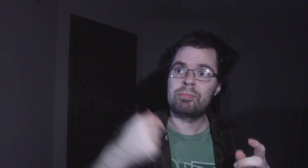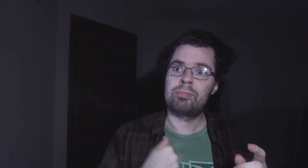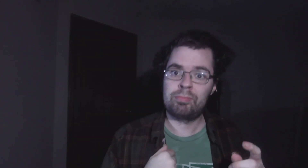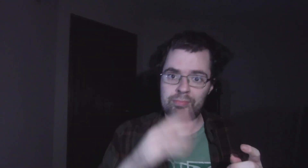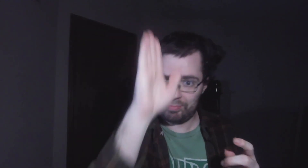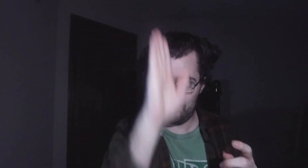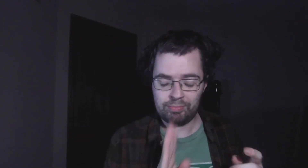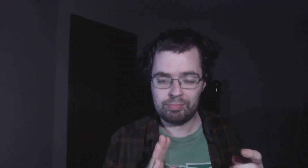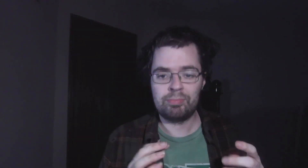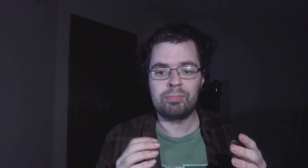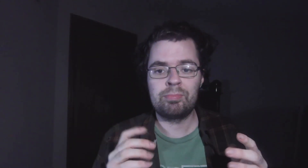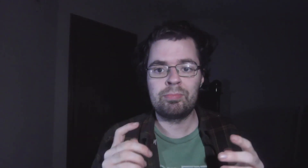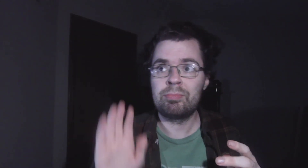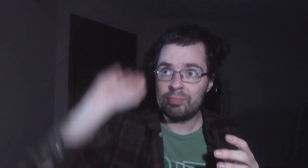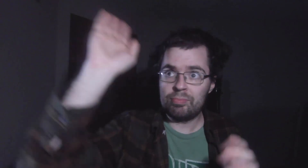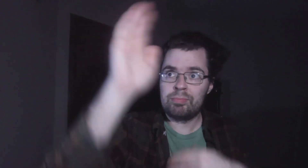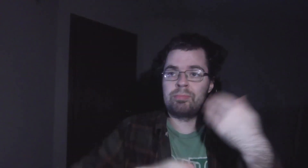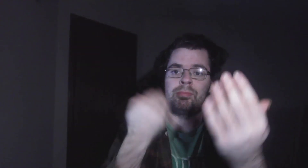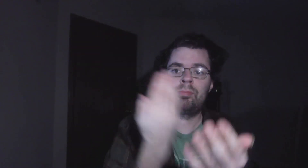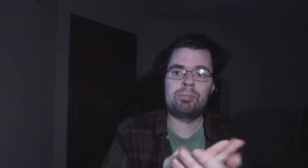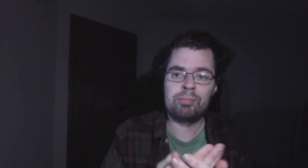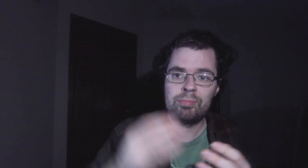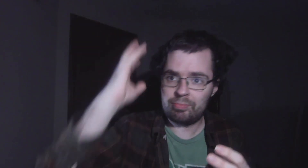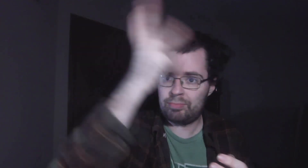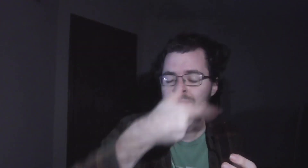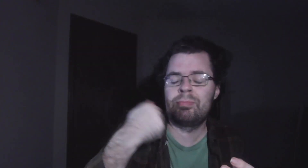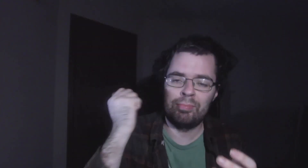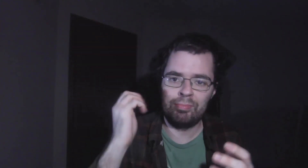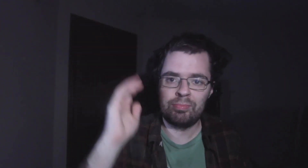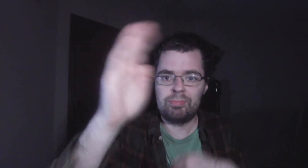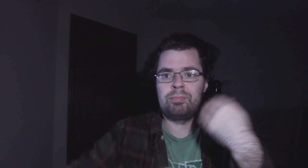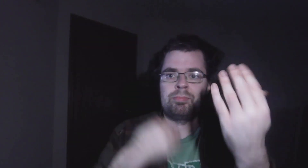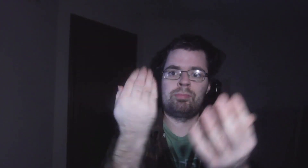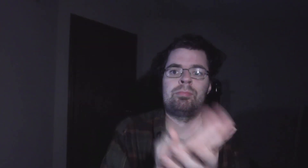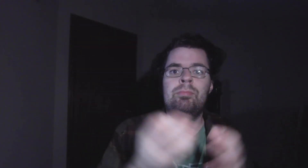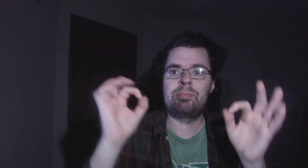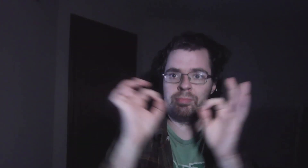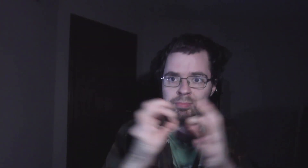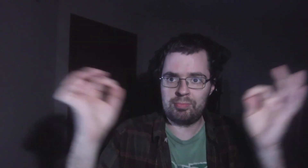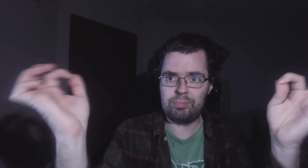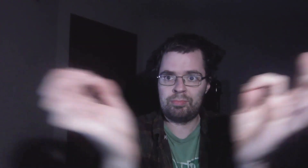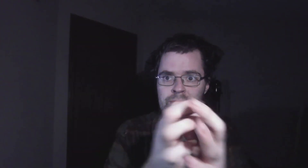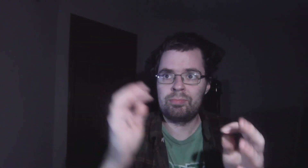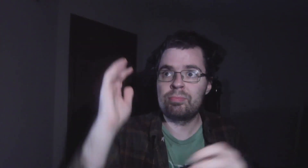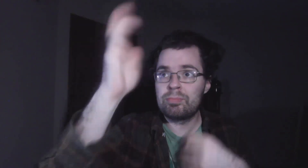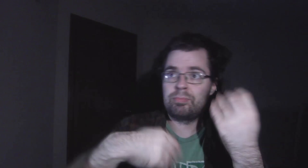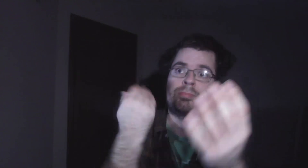God. You're altogether lovely, altogether worthy, altogether